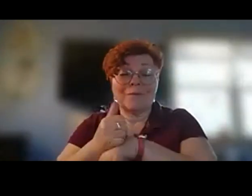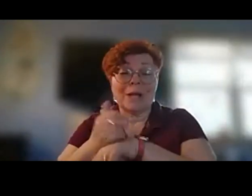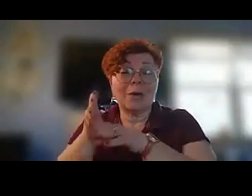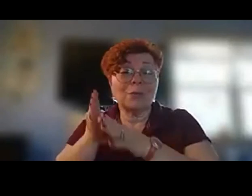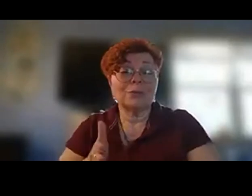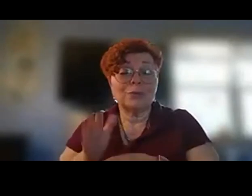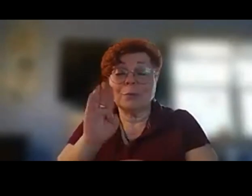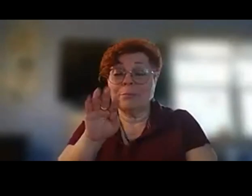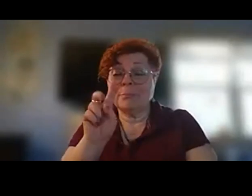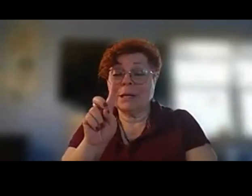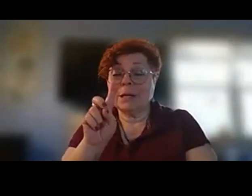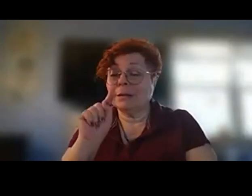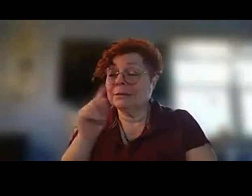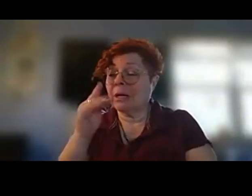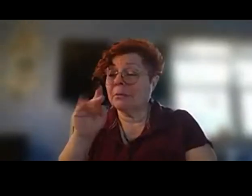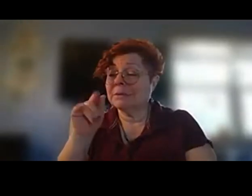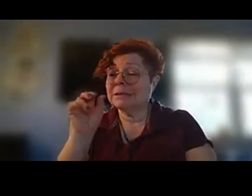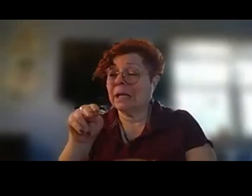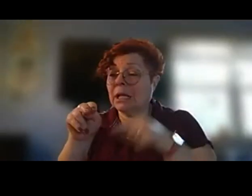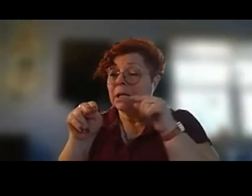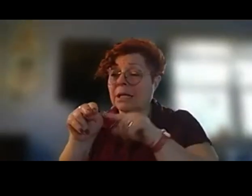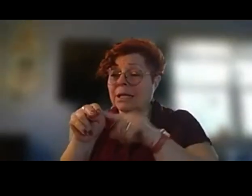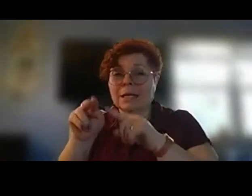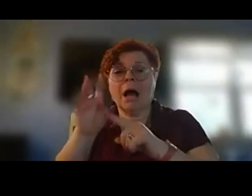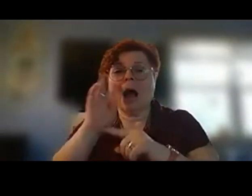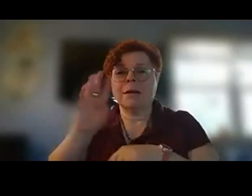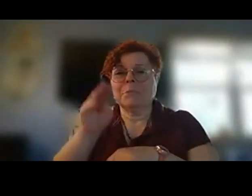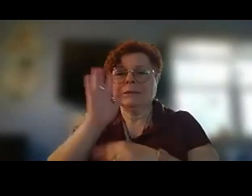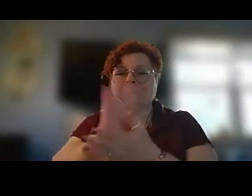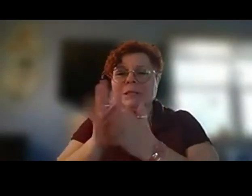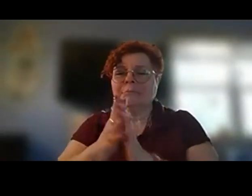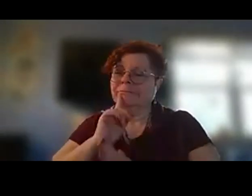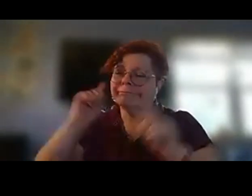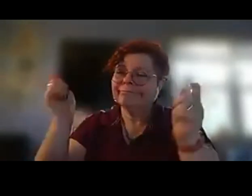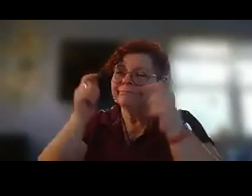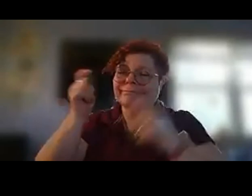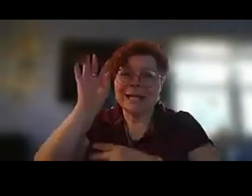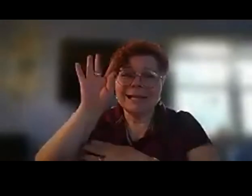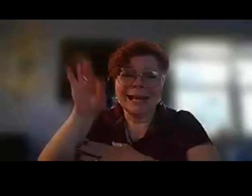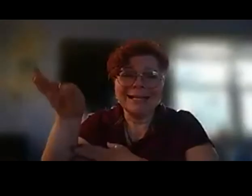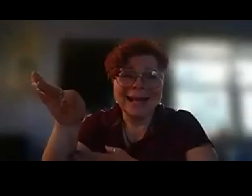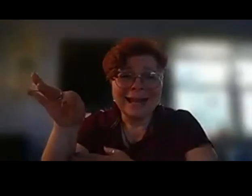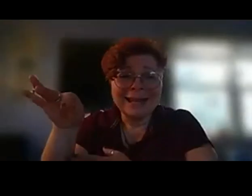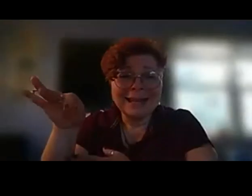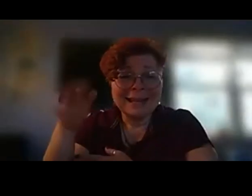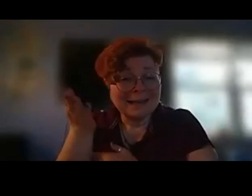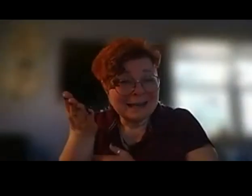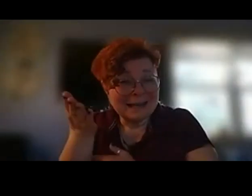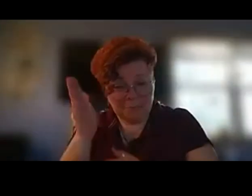monday celebrates his 99th birthday so we're really excited about that but all of these poems kind of made